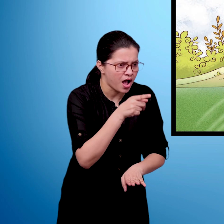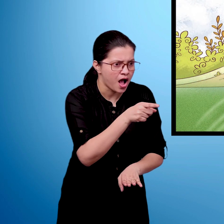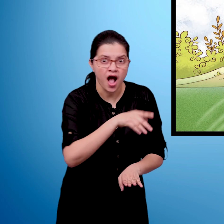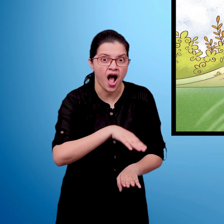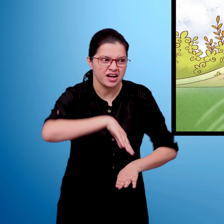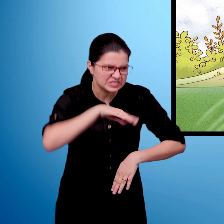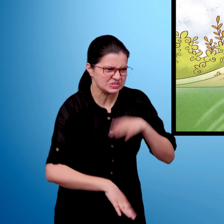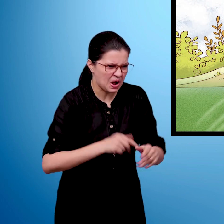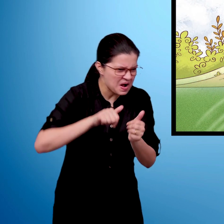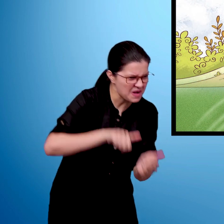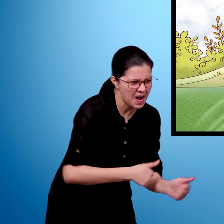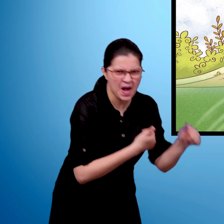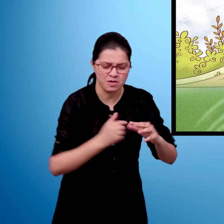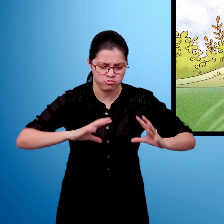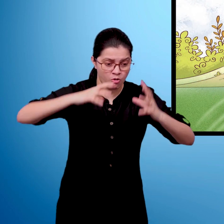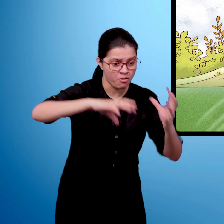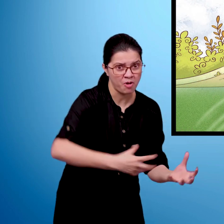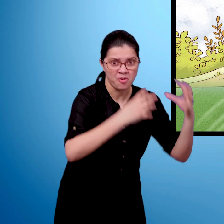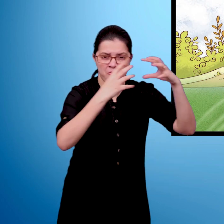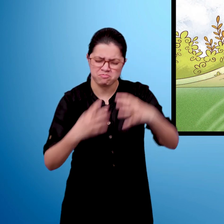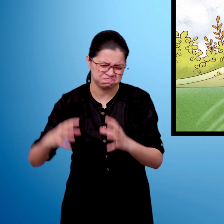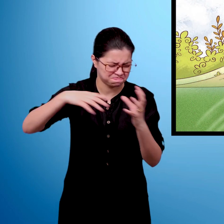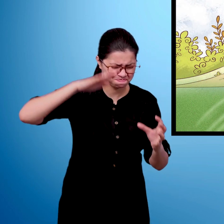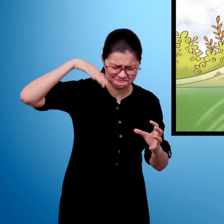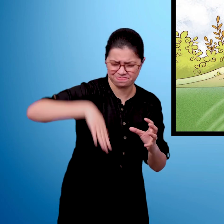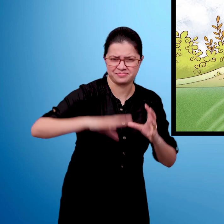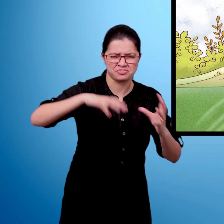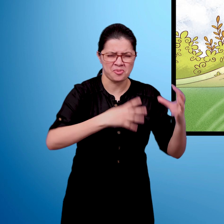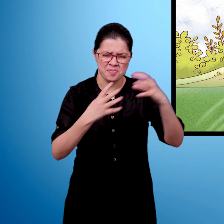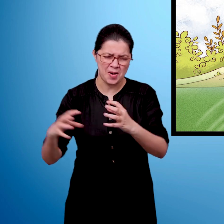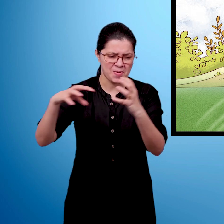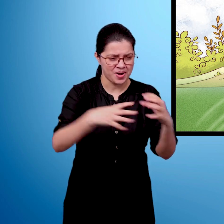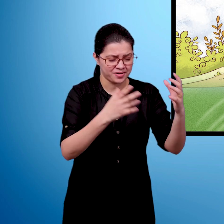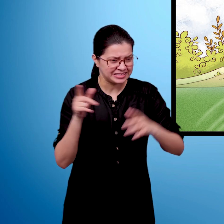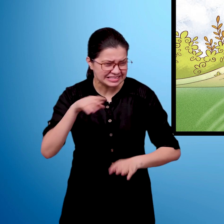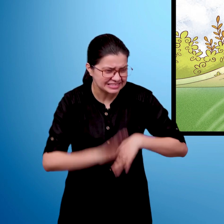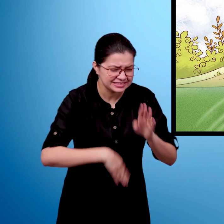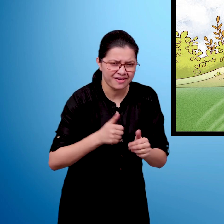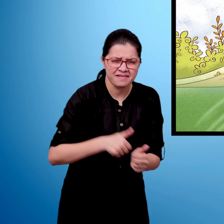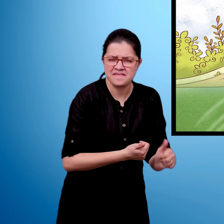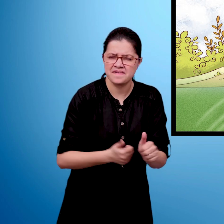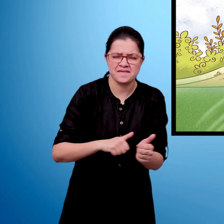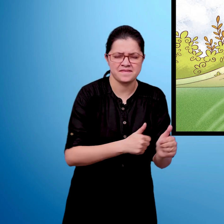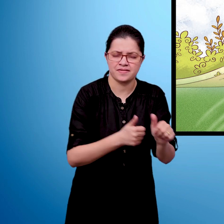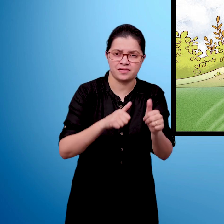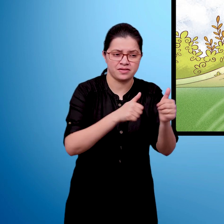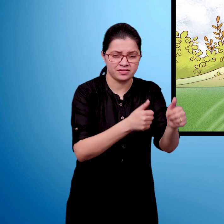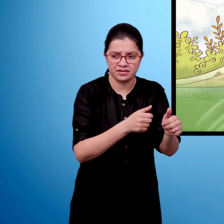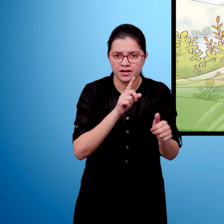The dholak rolled very fast and the wolf started running behind it.